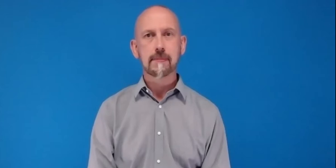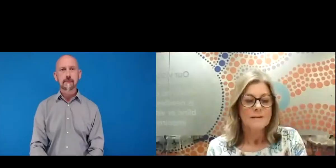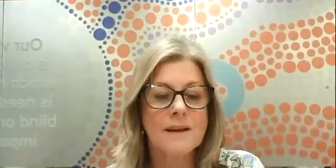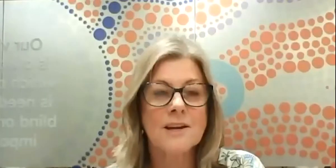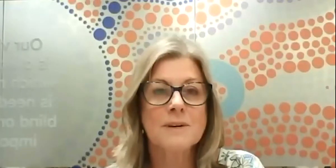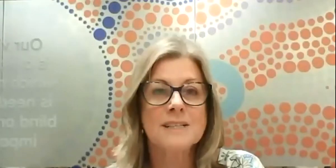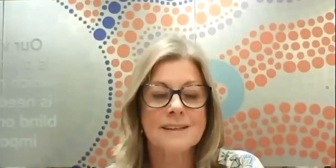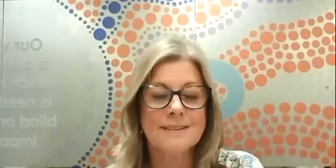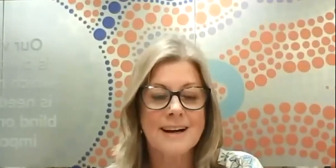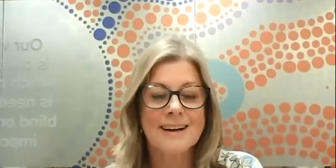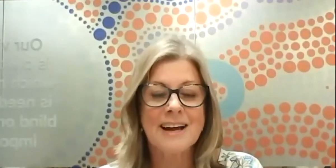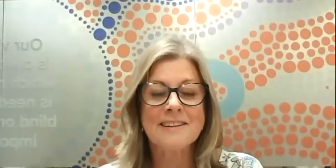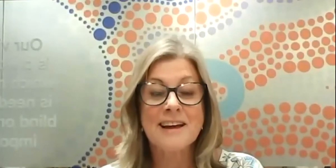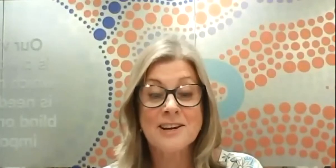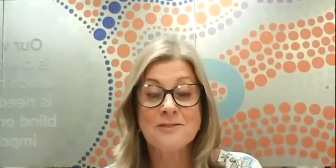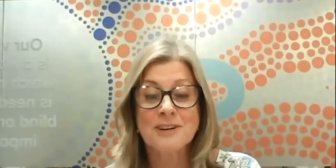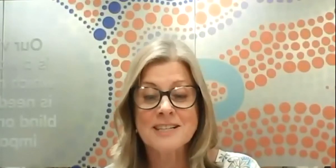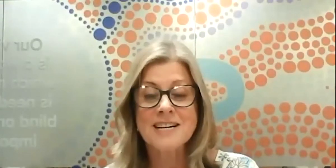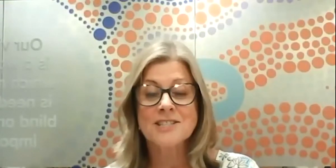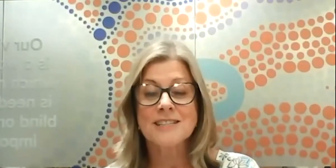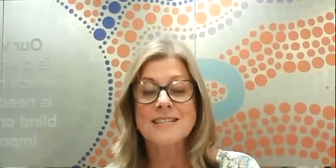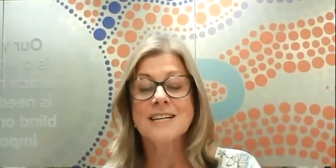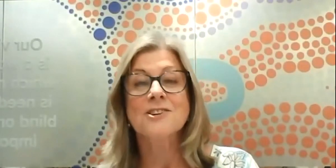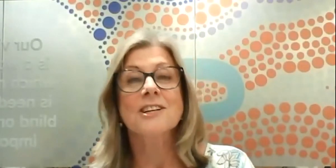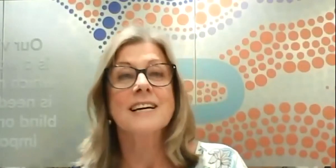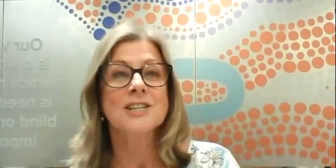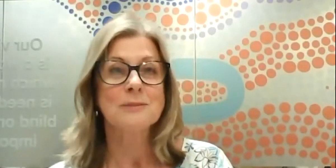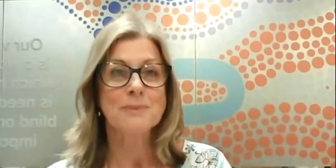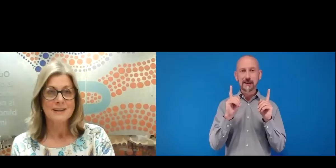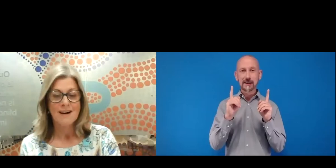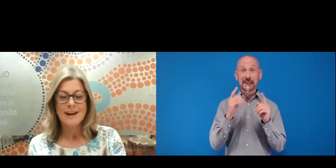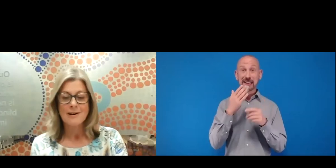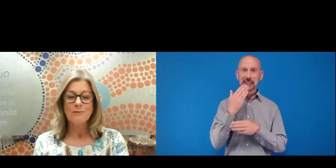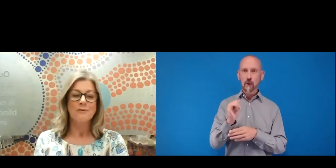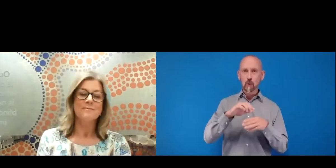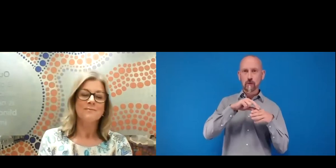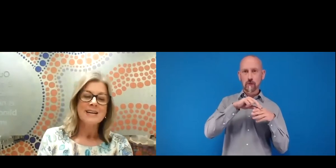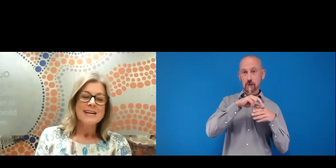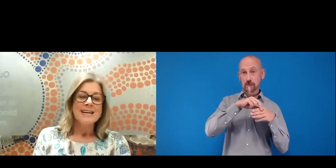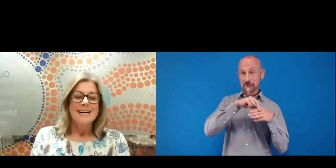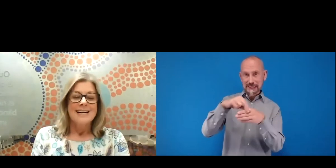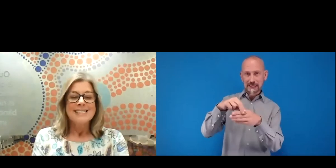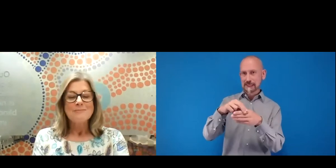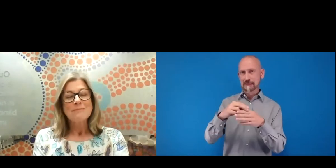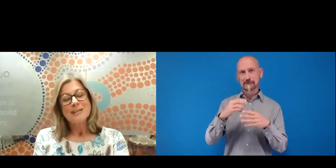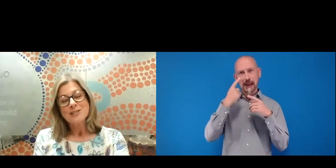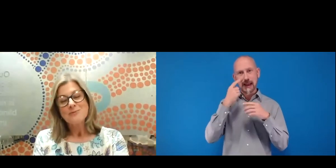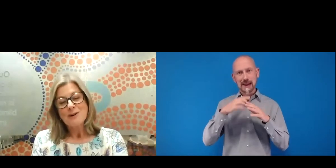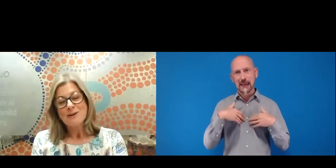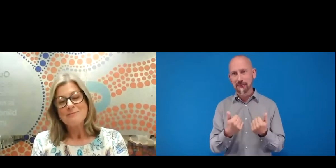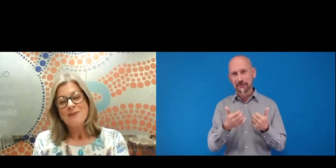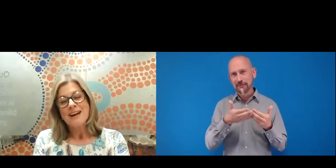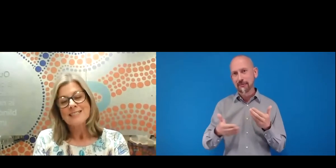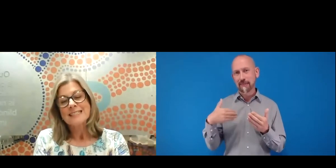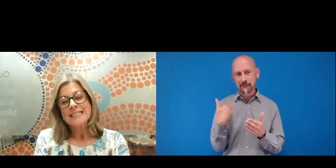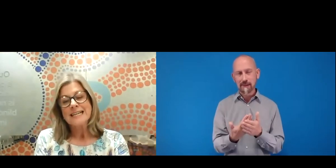Thank you, Minister. And thank you for Indonesia's continued leadership in eye health. It's now my pleasure to